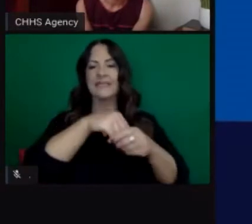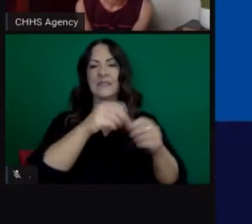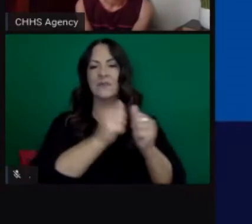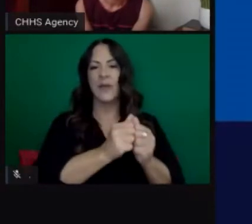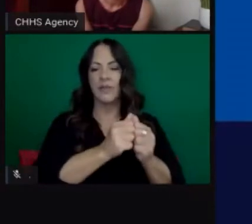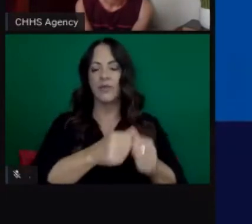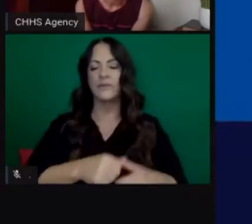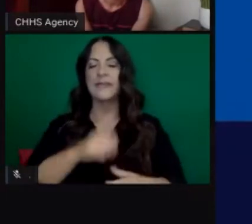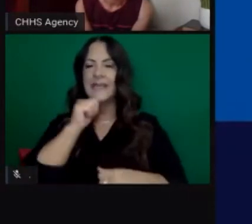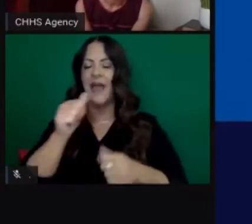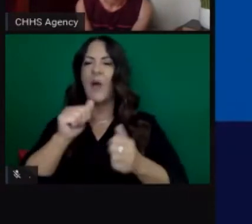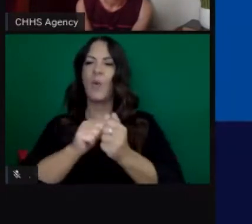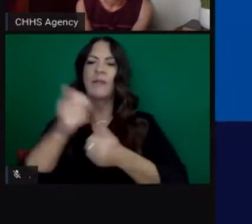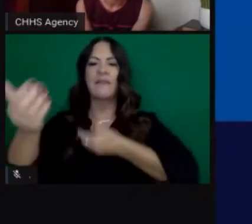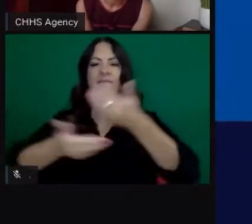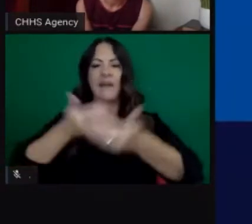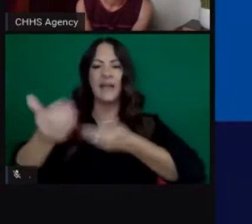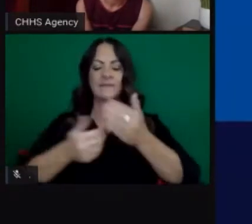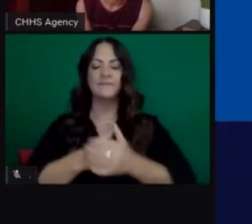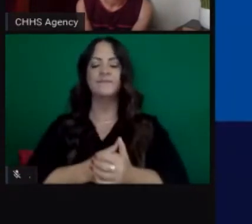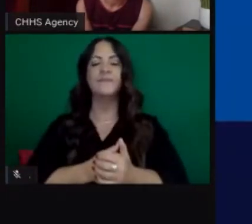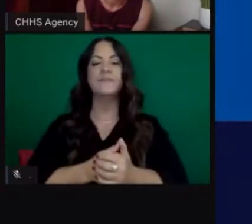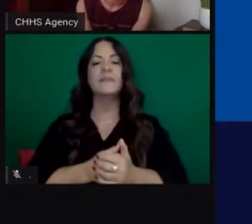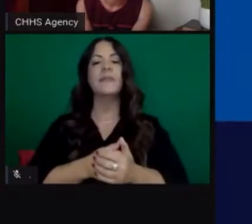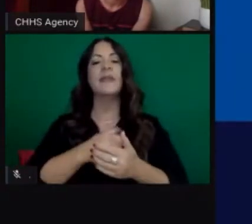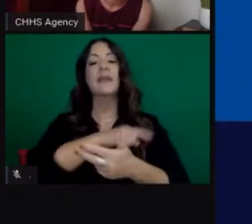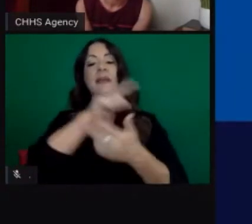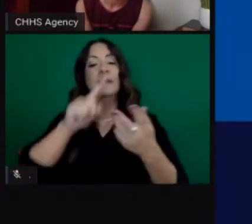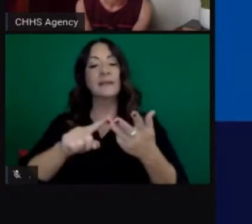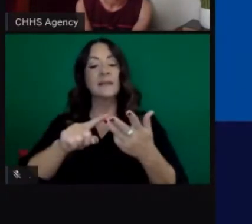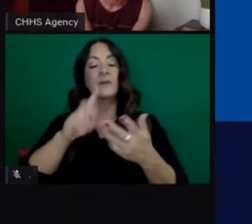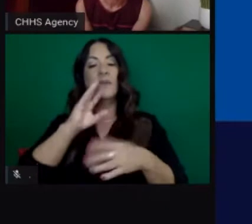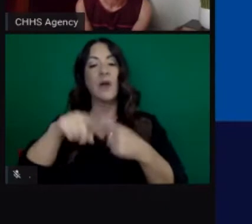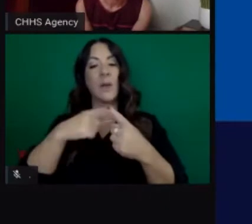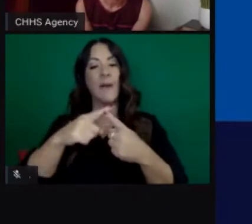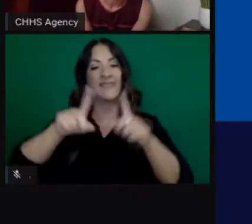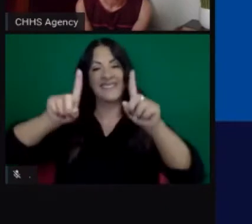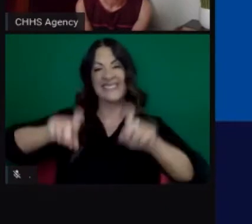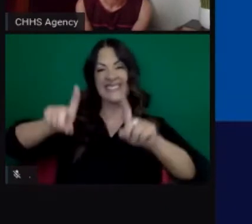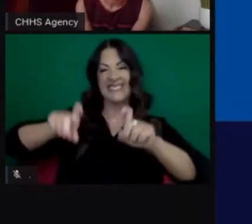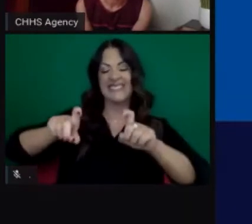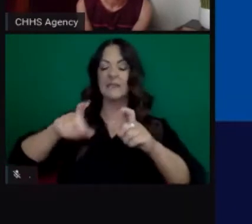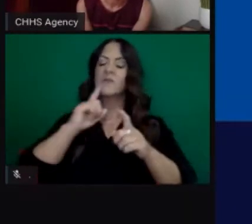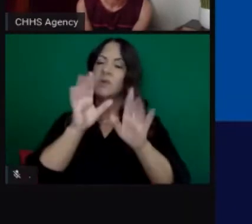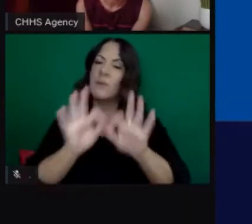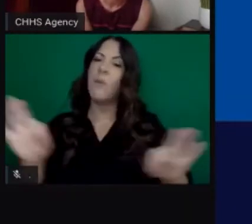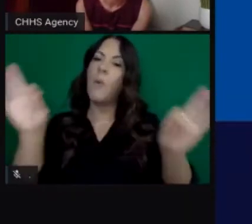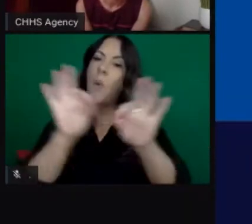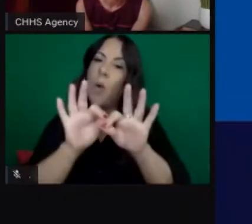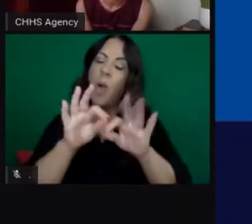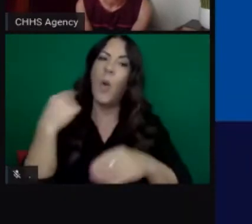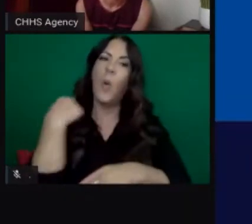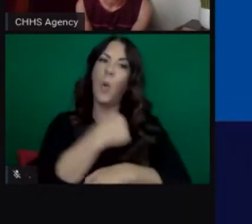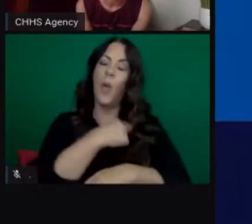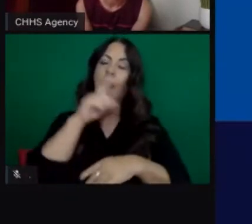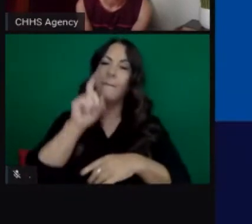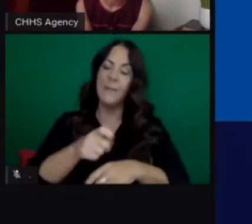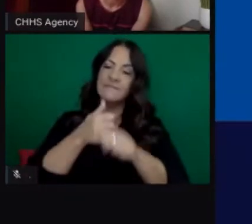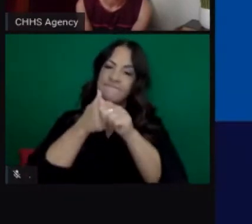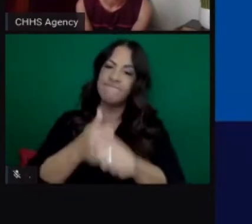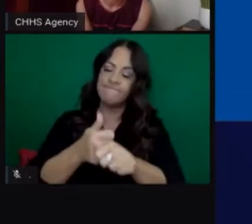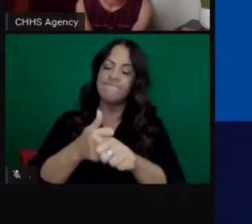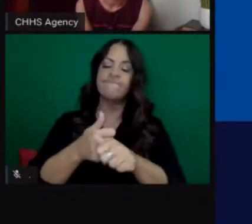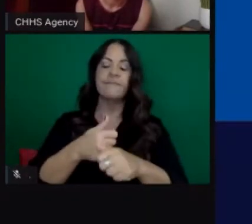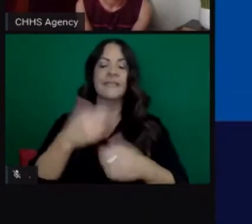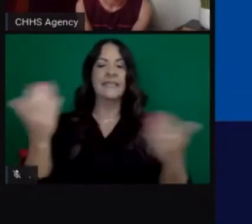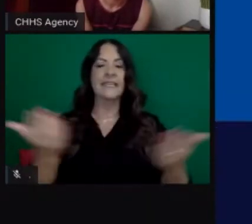I also want to turn now to talk about testing here in California. So this is absolutely critical to our continued response to COVID-19 and we as